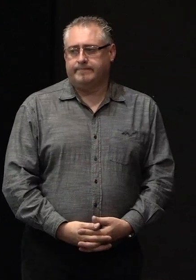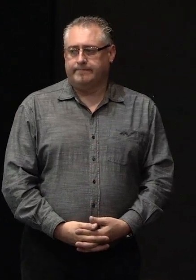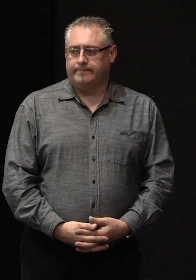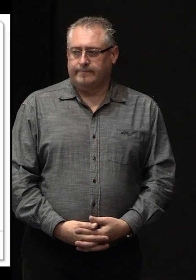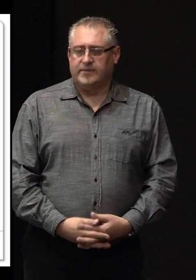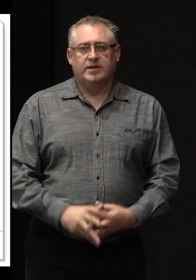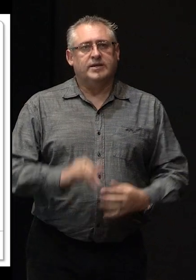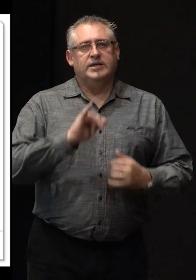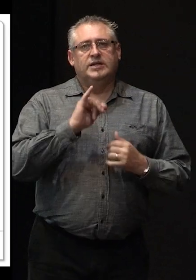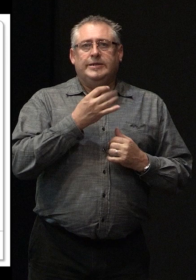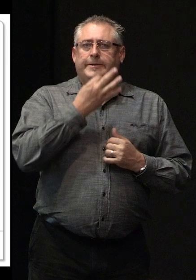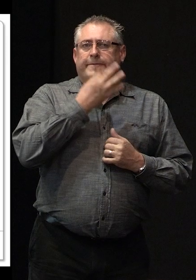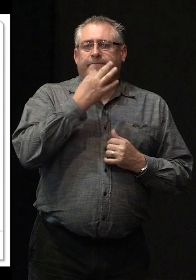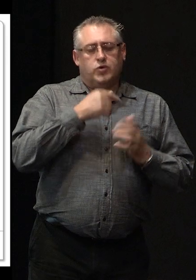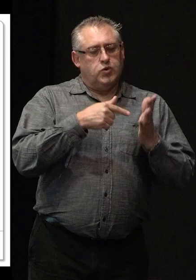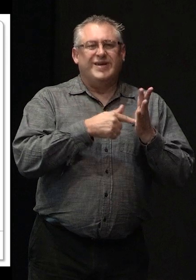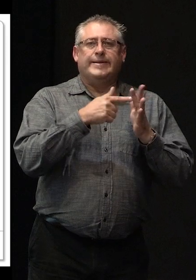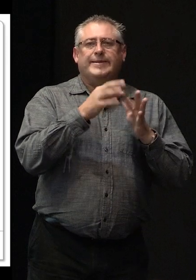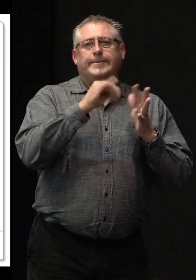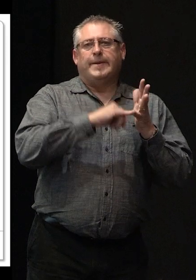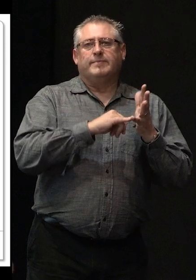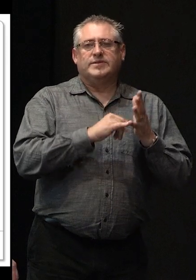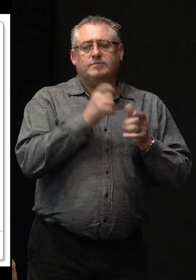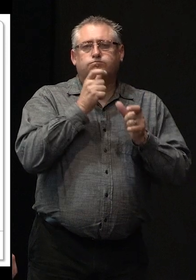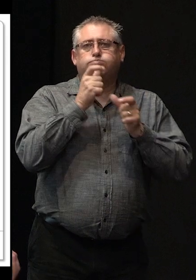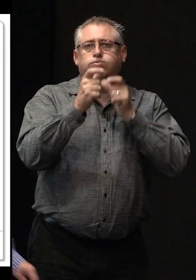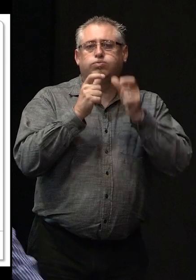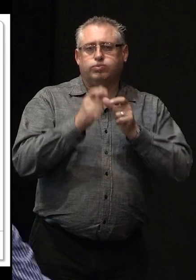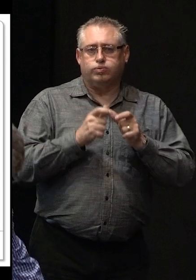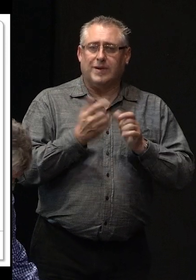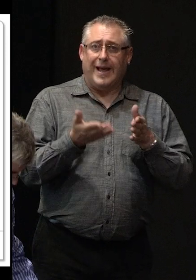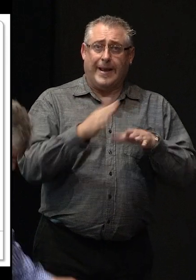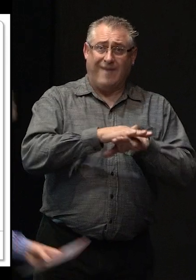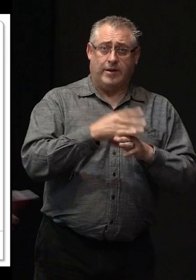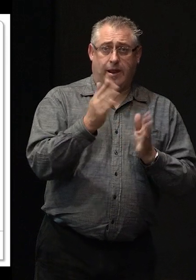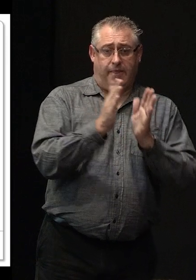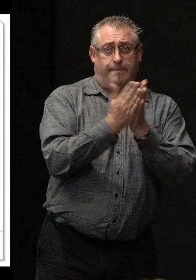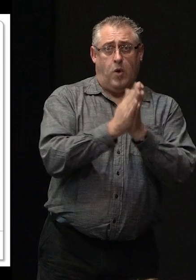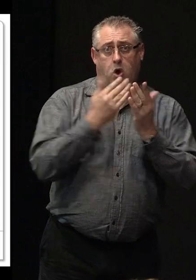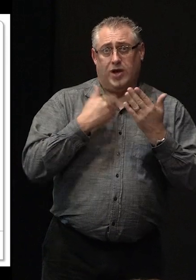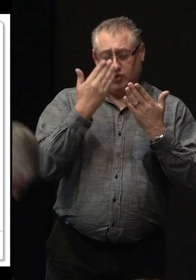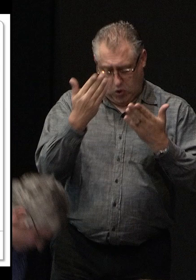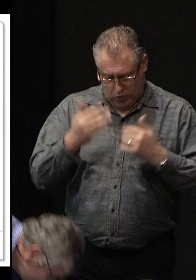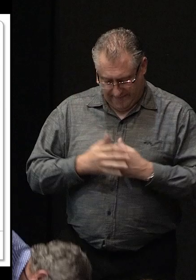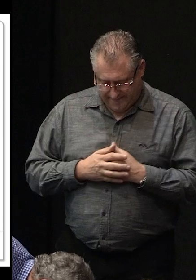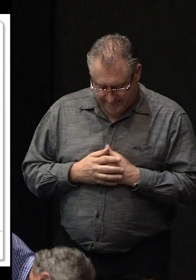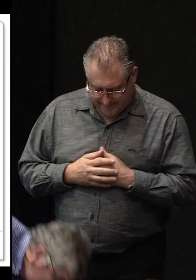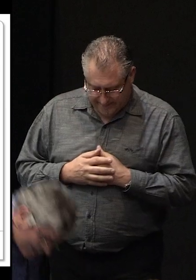just a few tips and it's covered in that booklet I showed you oops